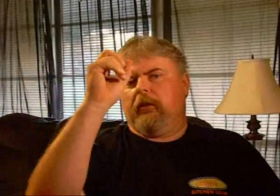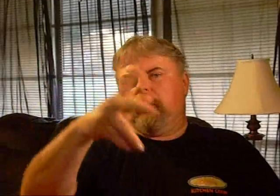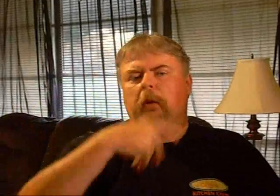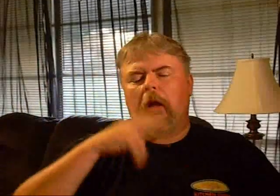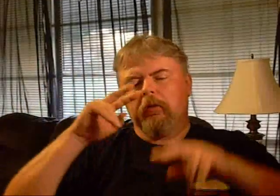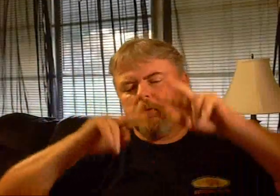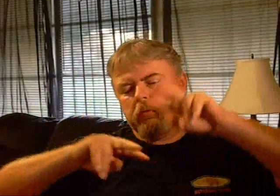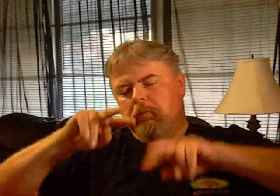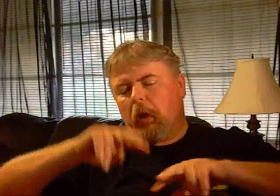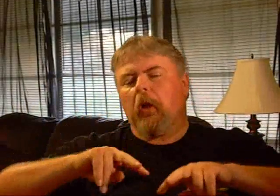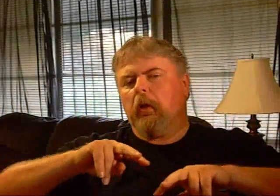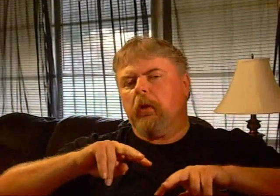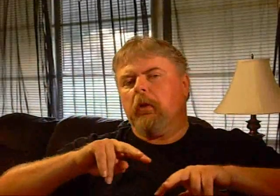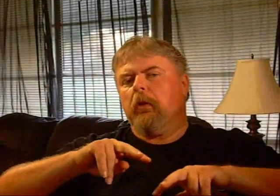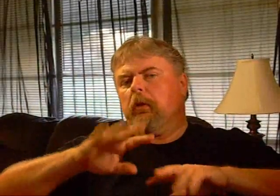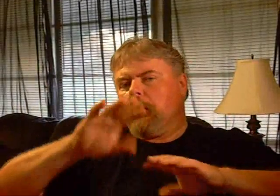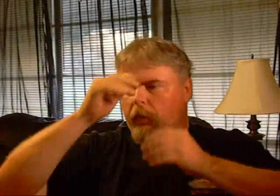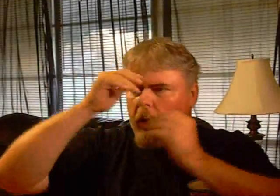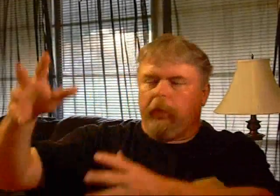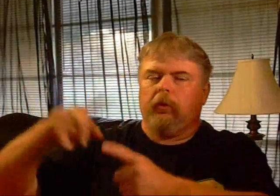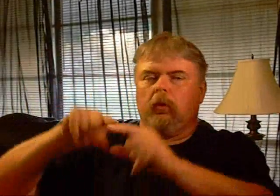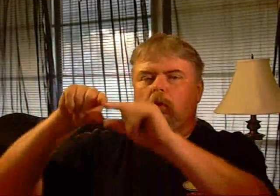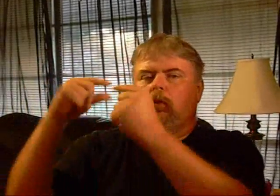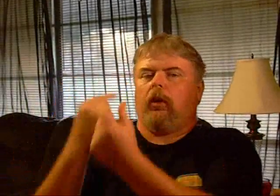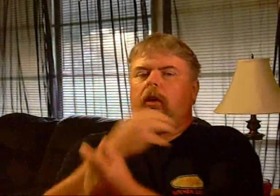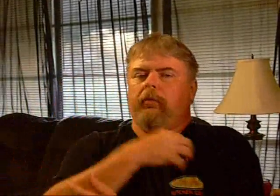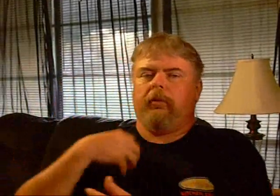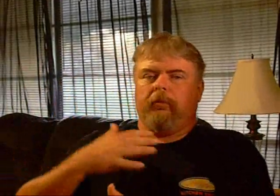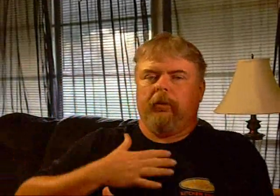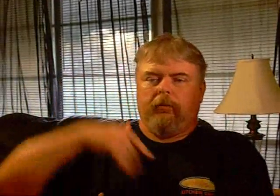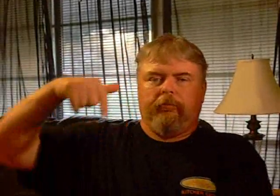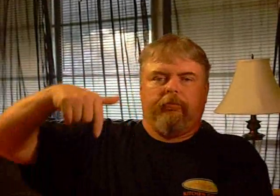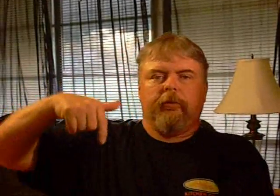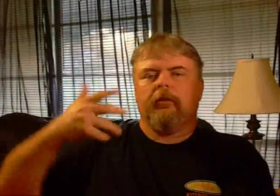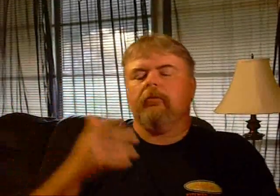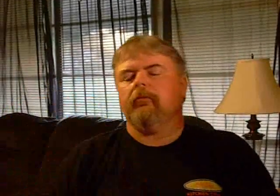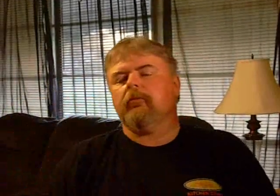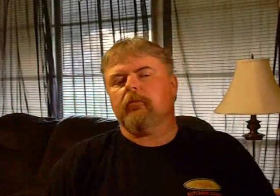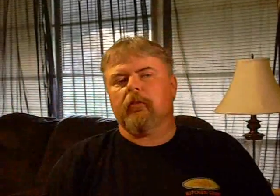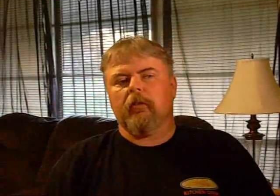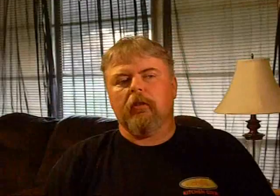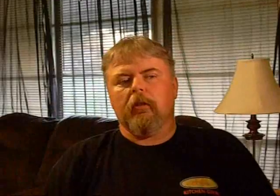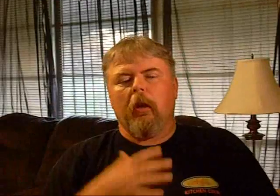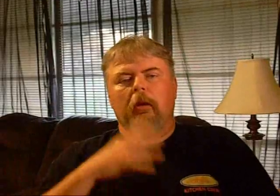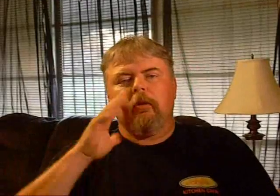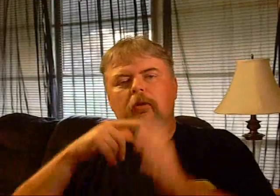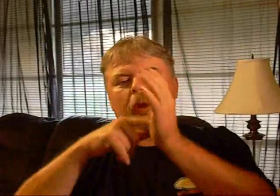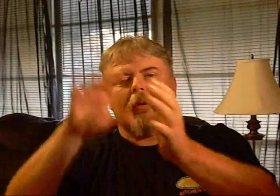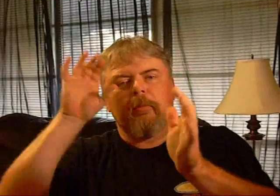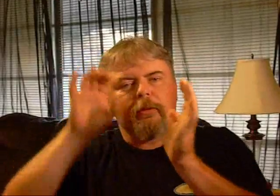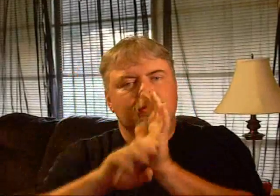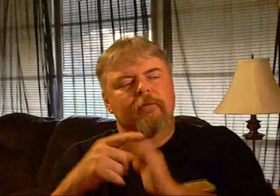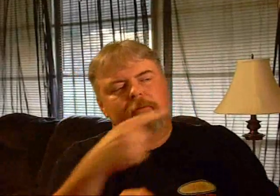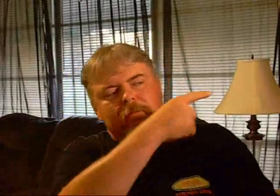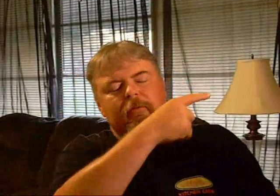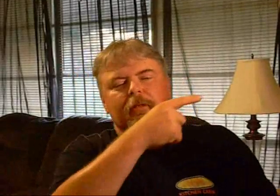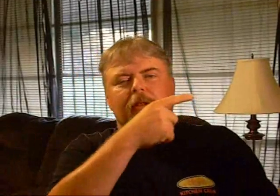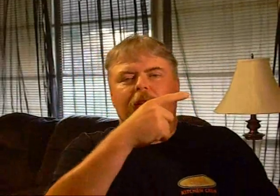Please accept this gift with an open heart and an open mind today. I love it. All my heart is so.